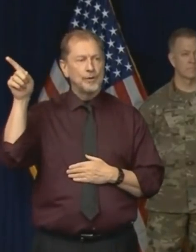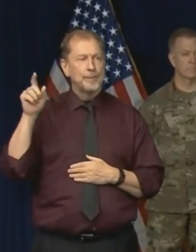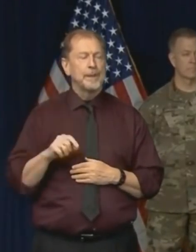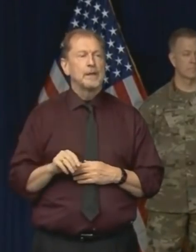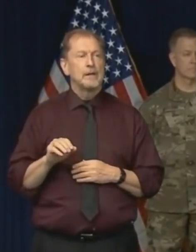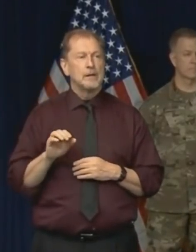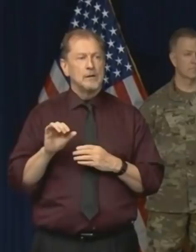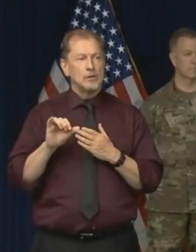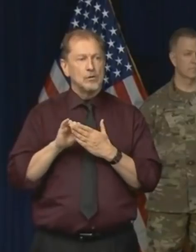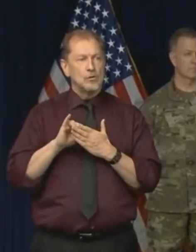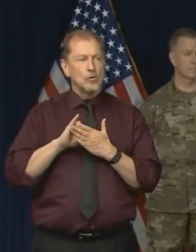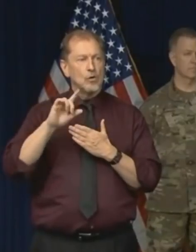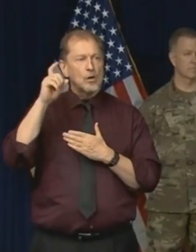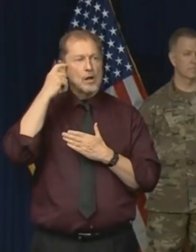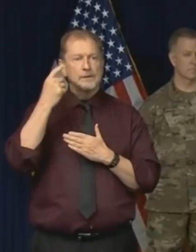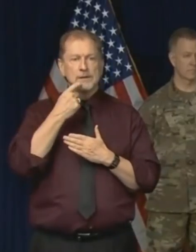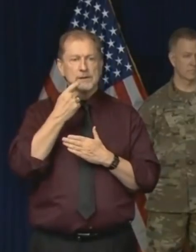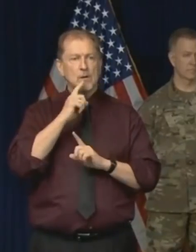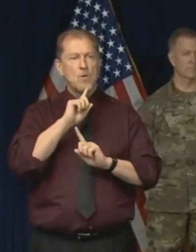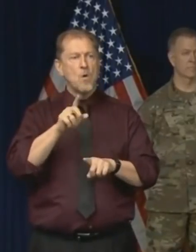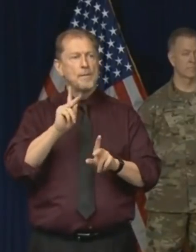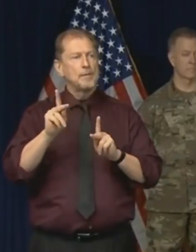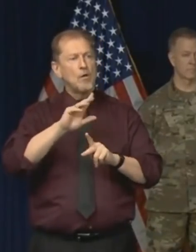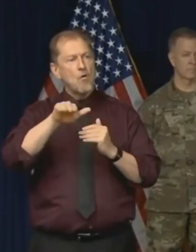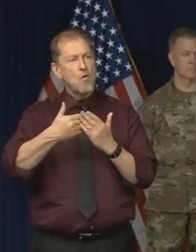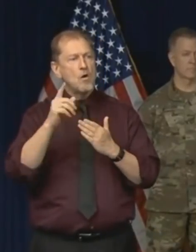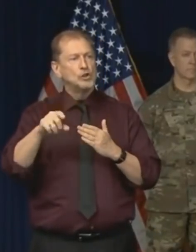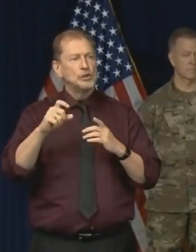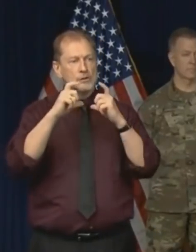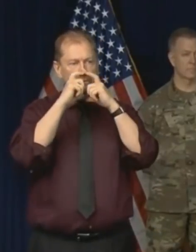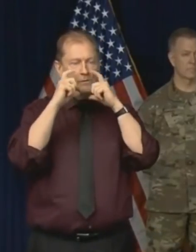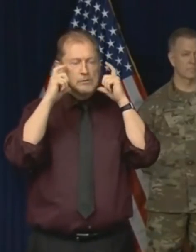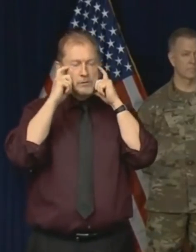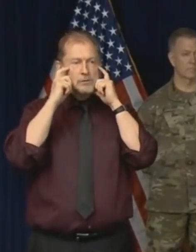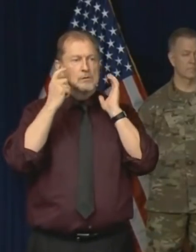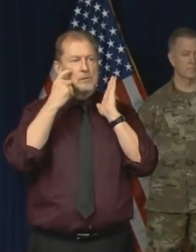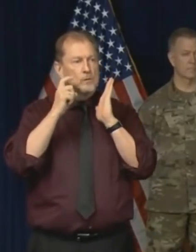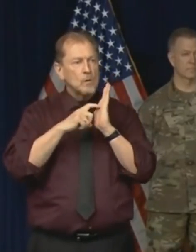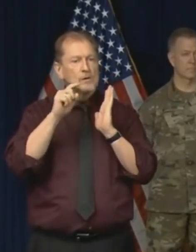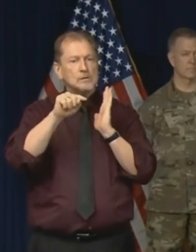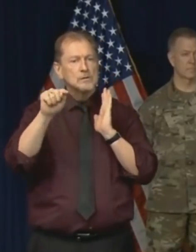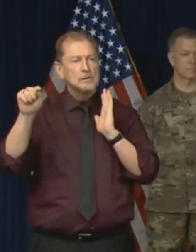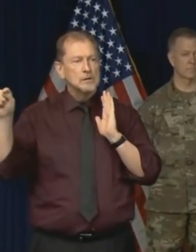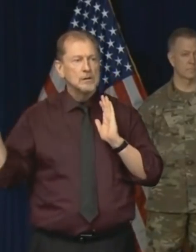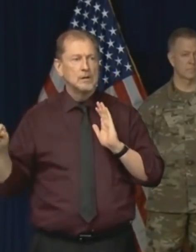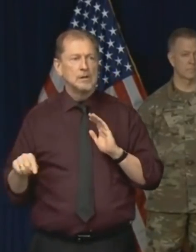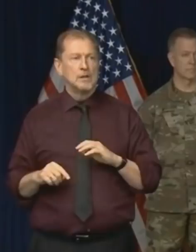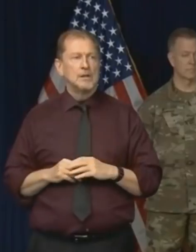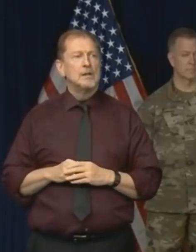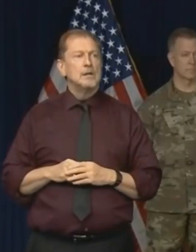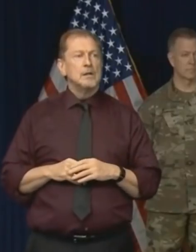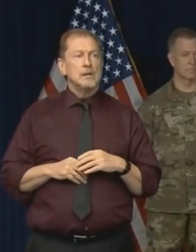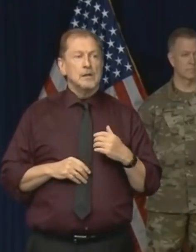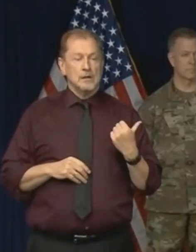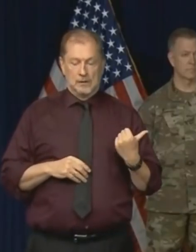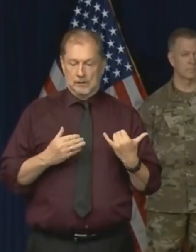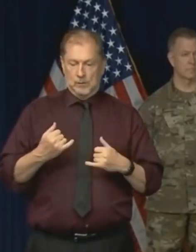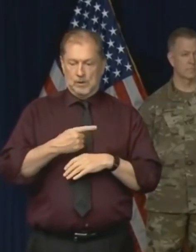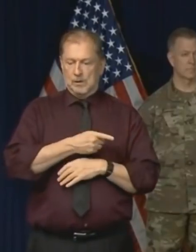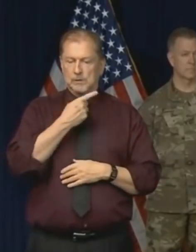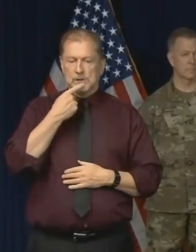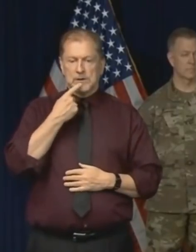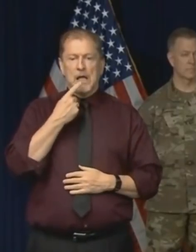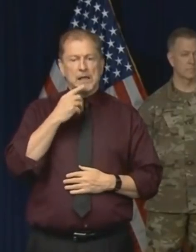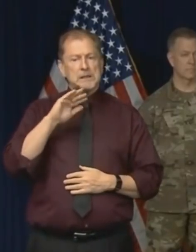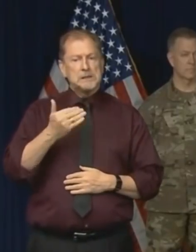having people wear masks. We've seen a couple of local municipalities. Mayor Lightfoot said she didn't think today that that was needed. She thinks people